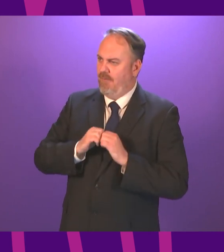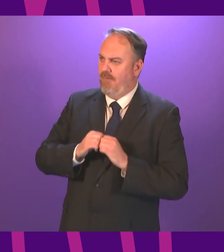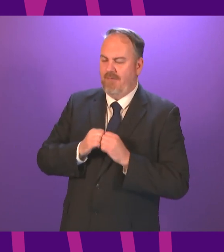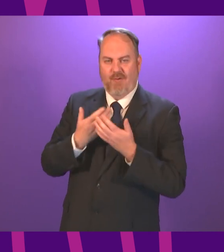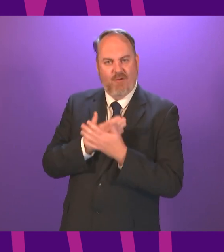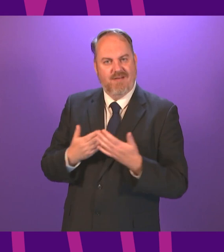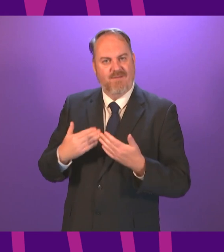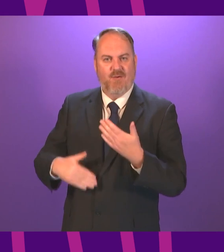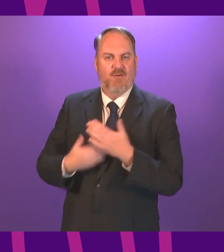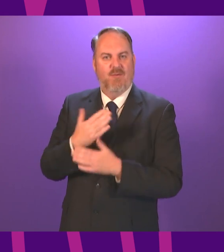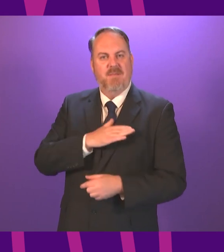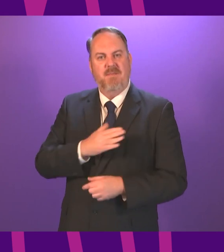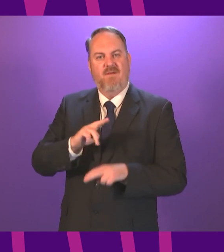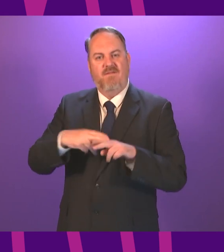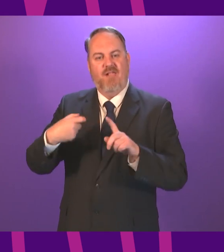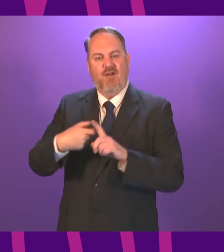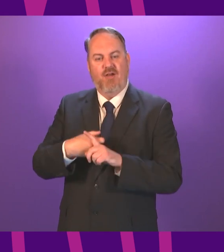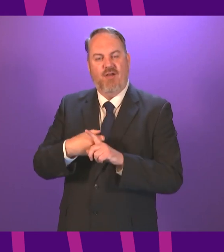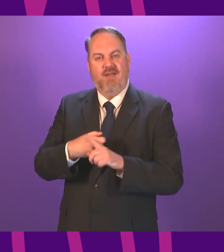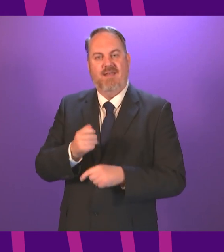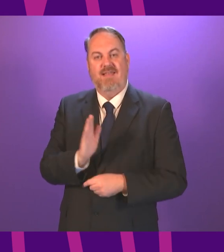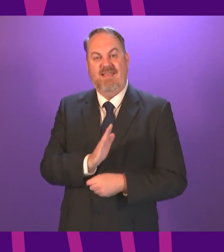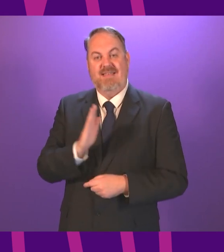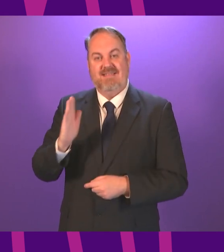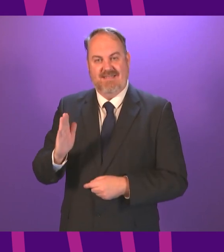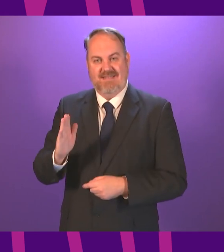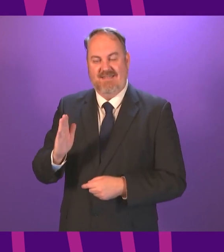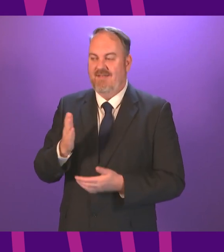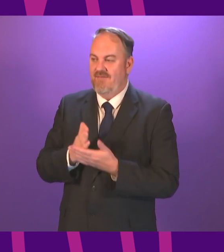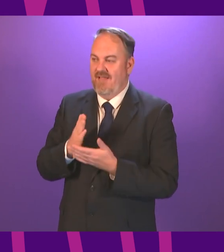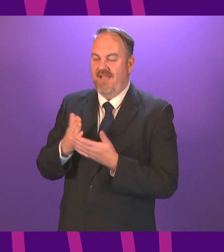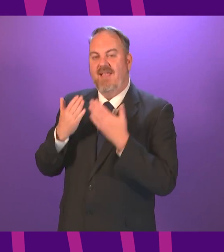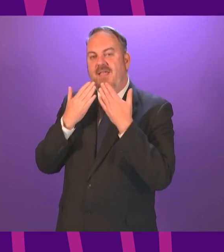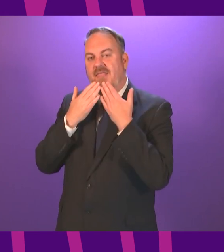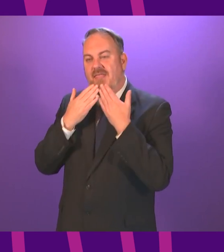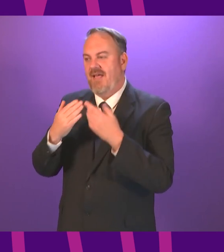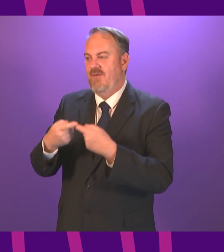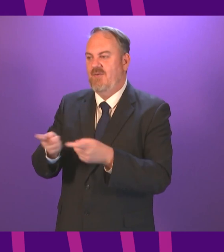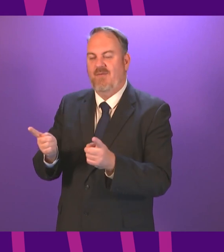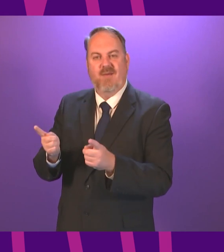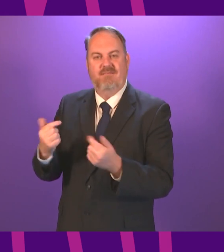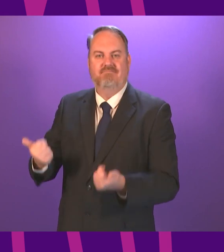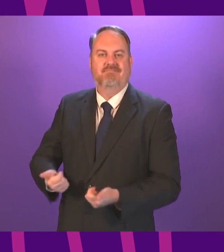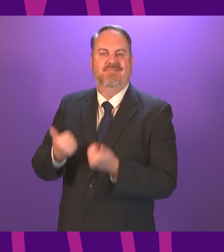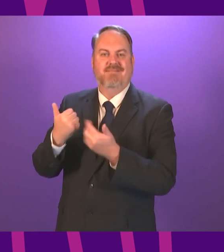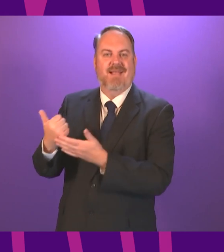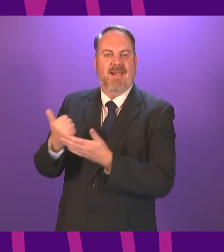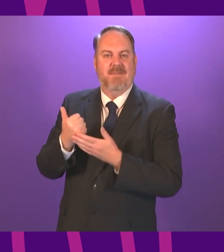as the new member for Falker East and I'd like to put on record my grateful thanks to everyone who's helped me get to this